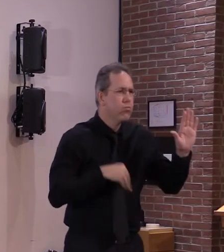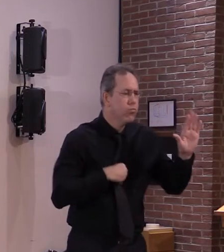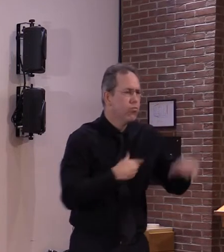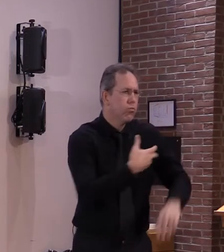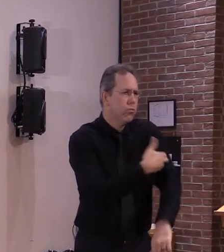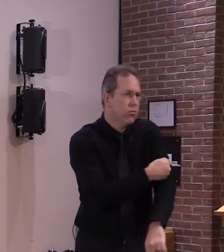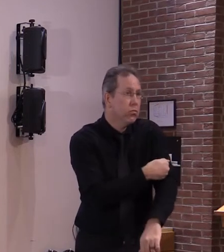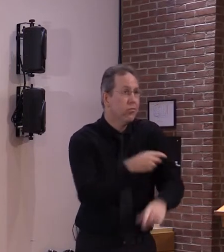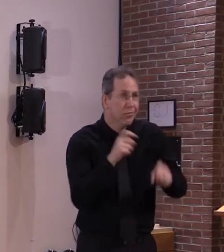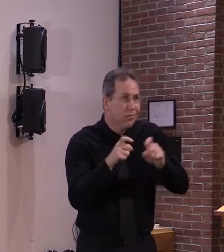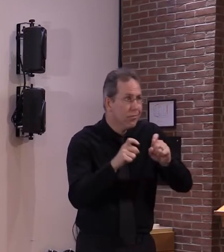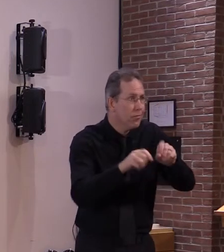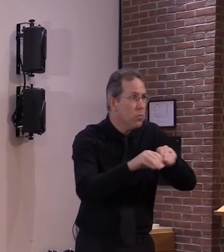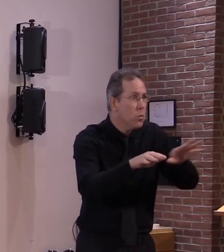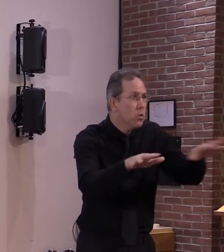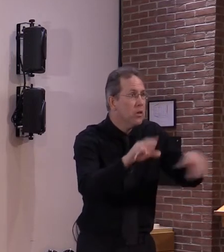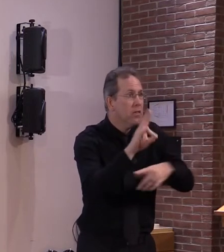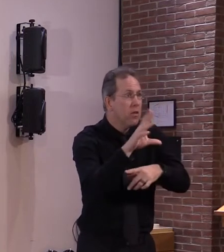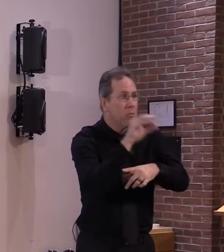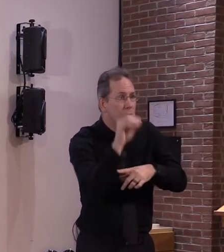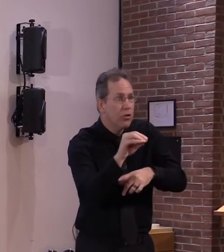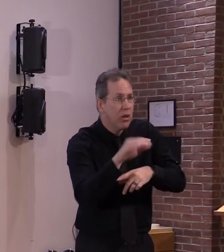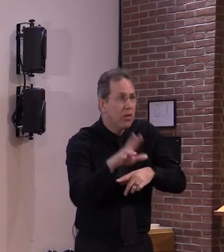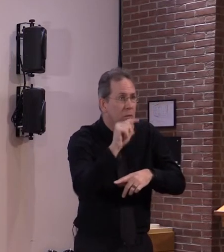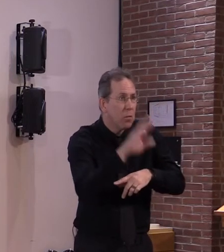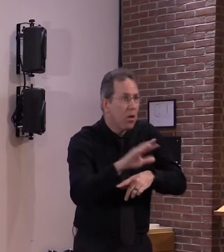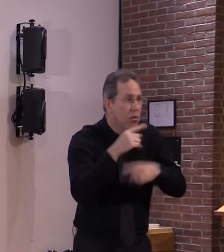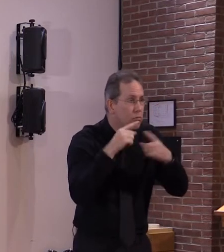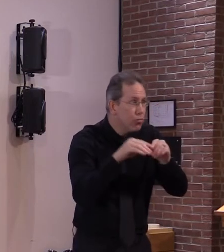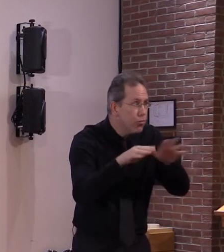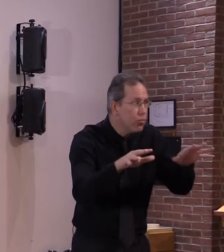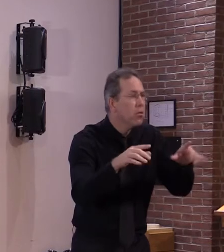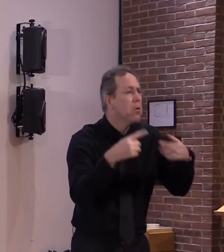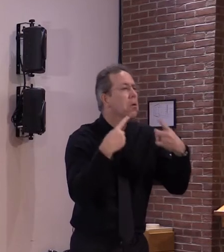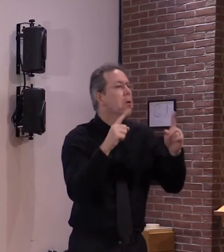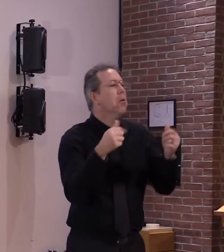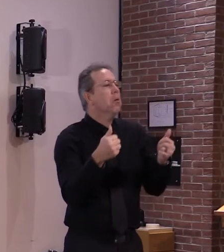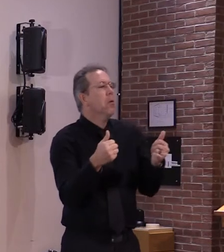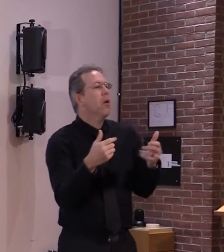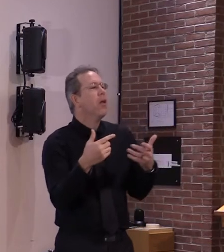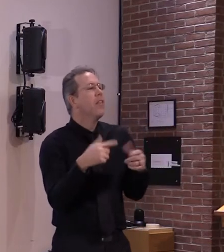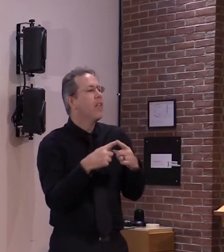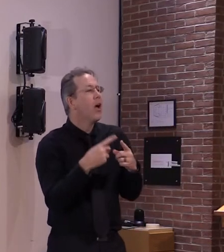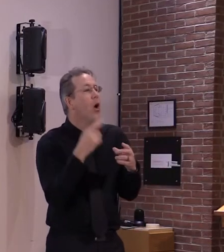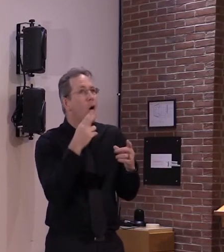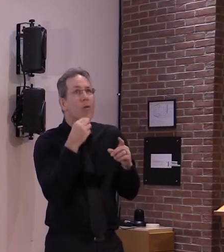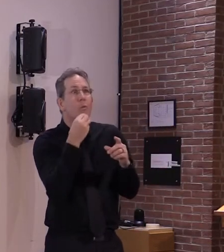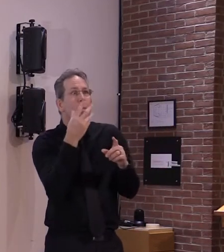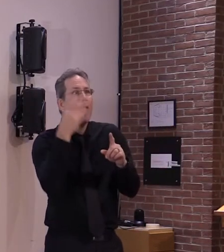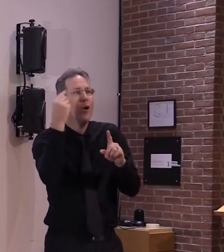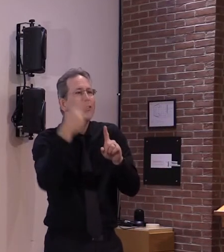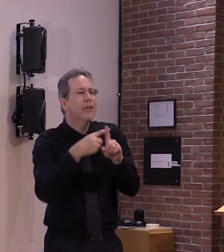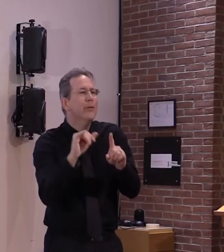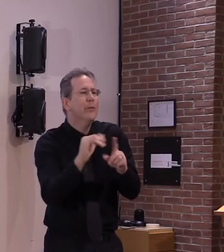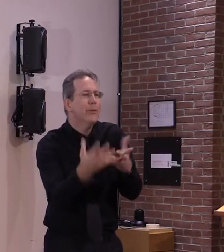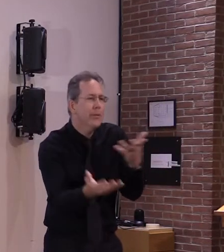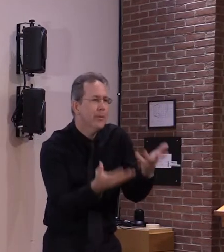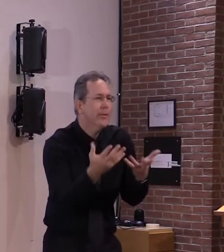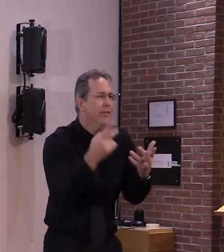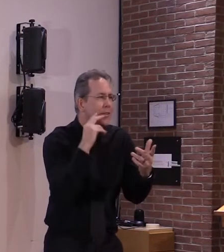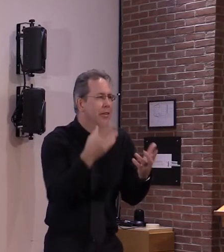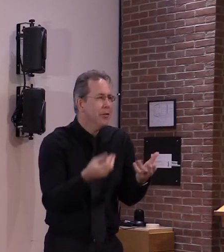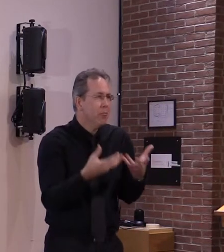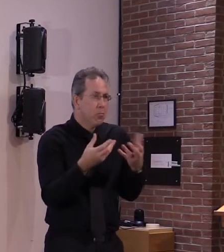level and it's warm weather and people have had the period of time we've talked about to continue wearing